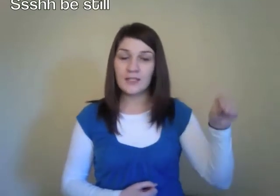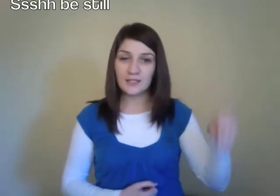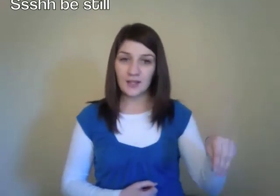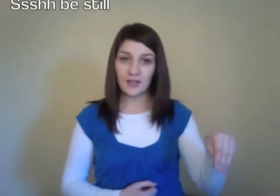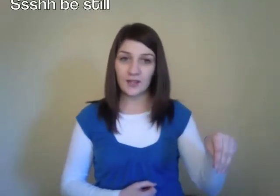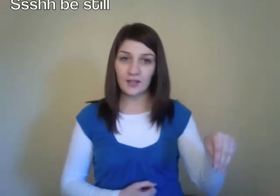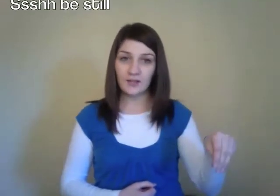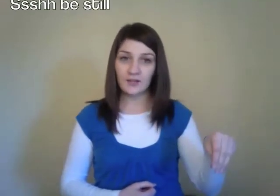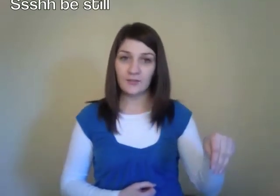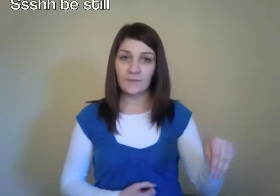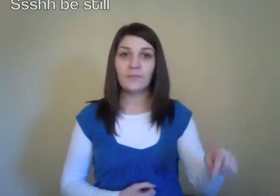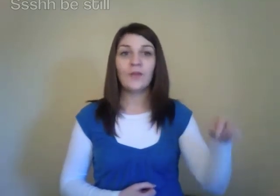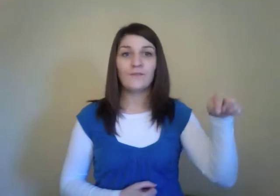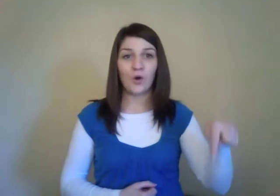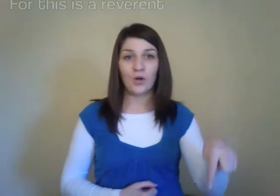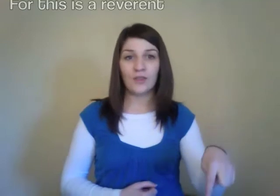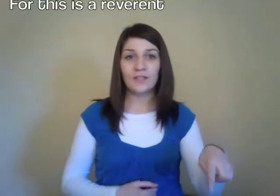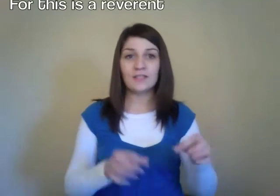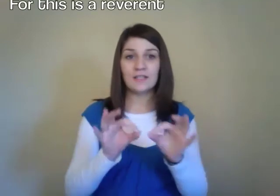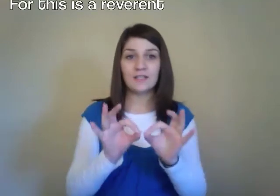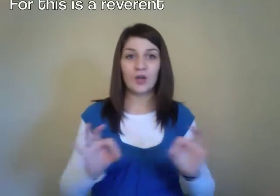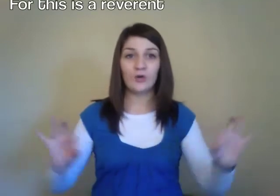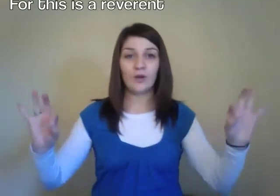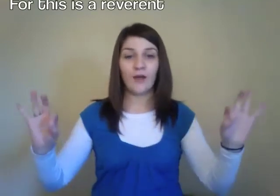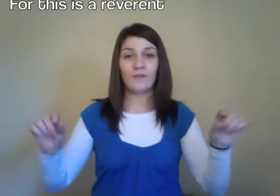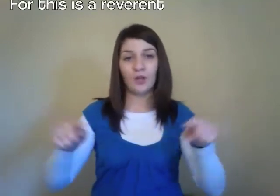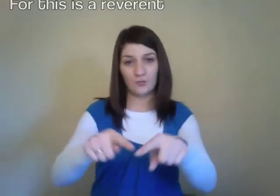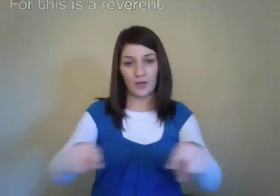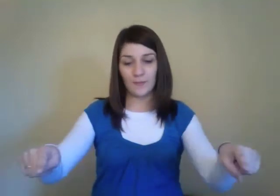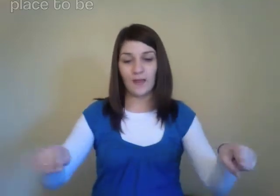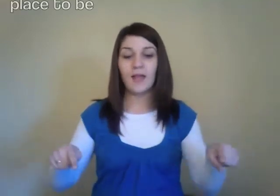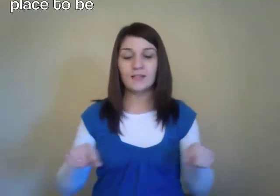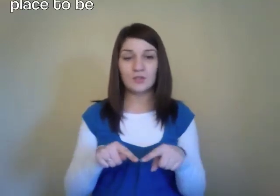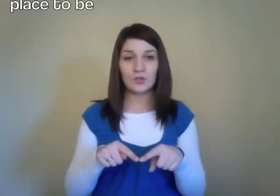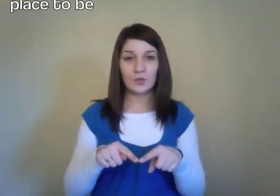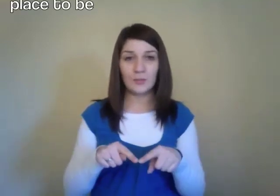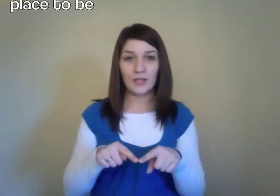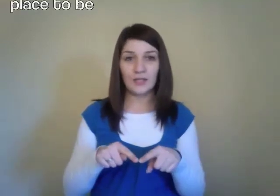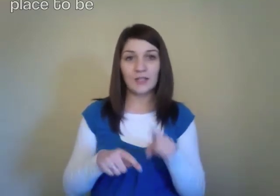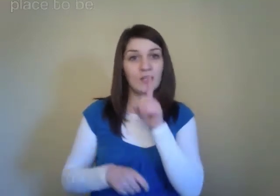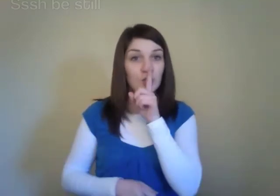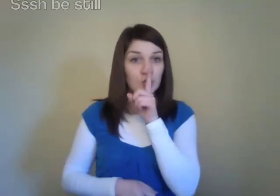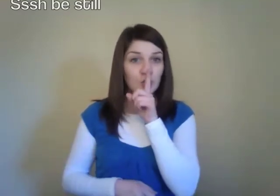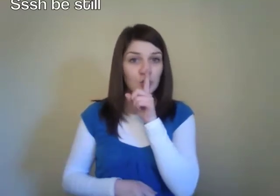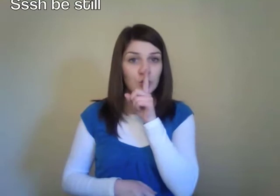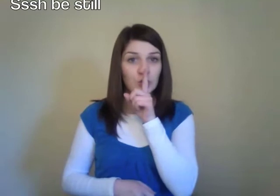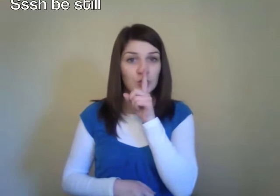still, For this is a reverent place to be. Keep